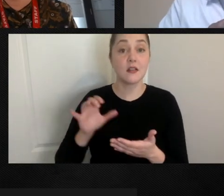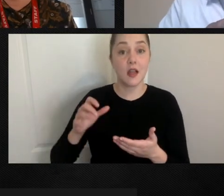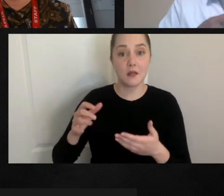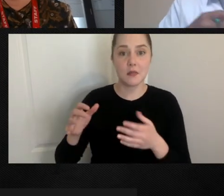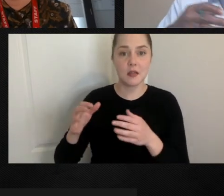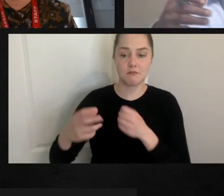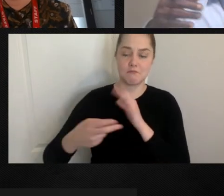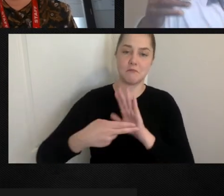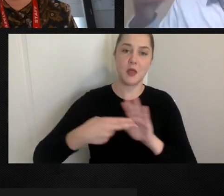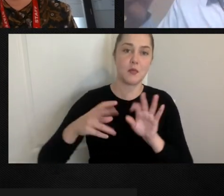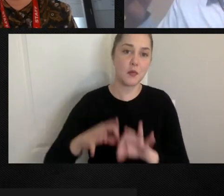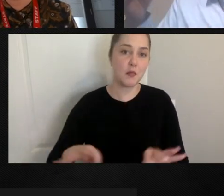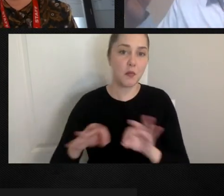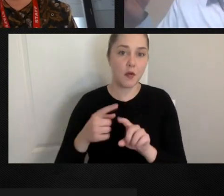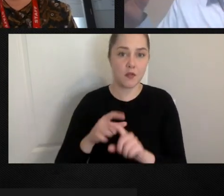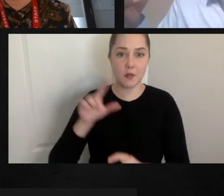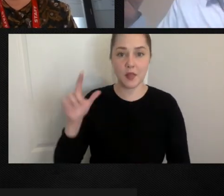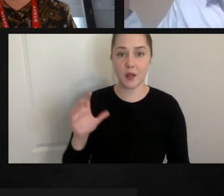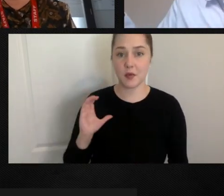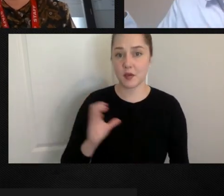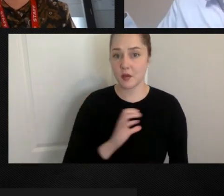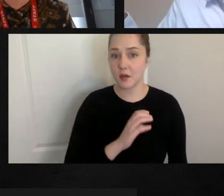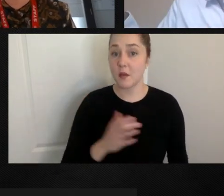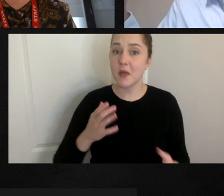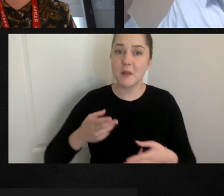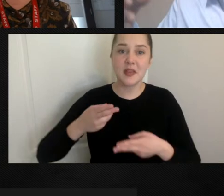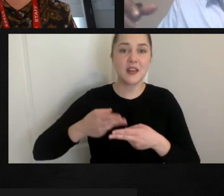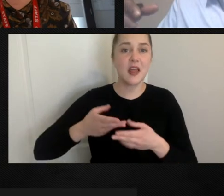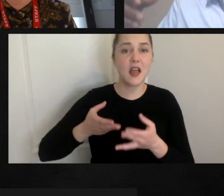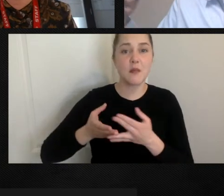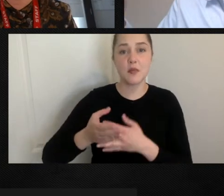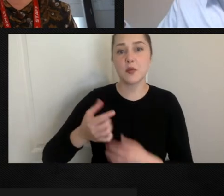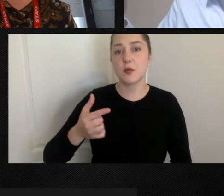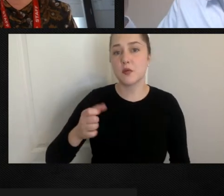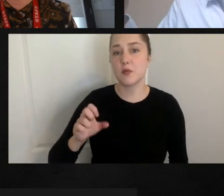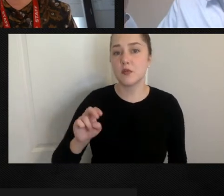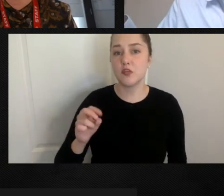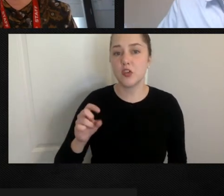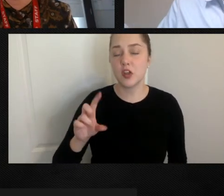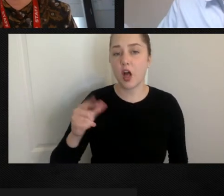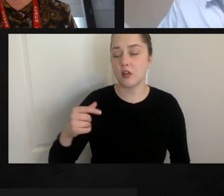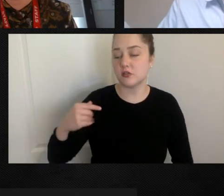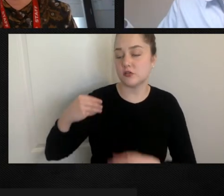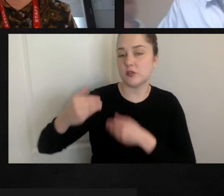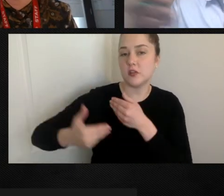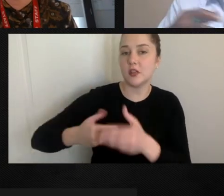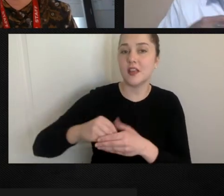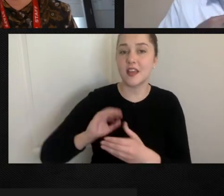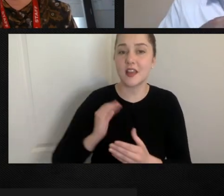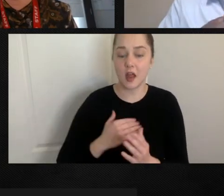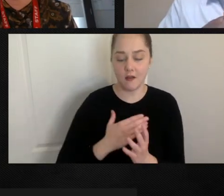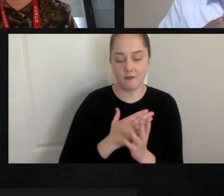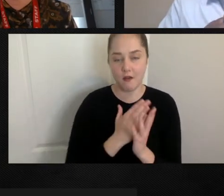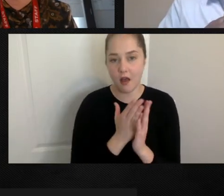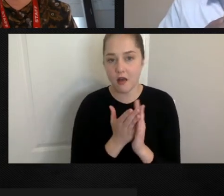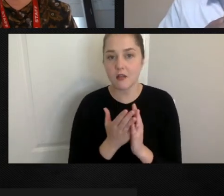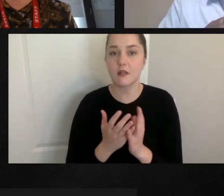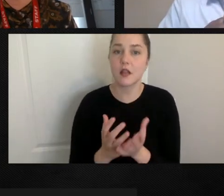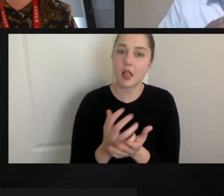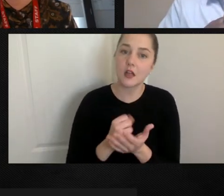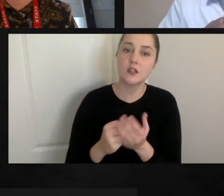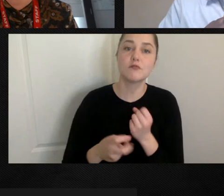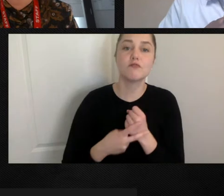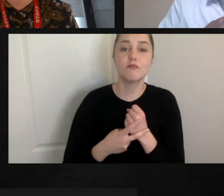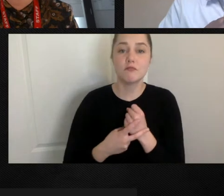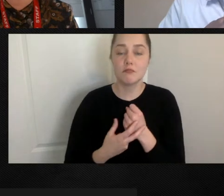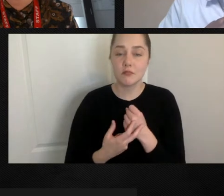and it might just be a name through genealogy that may be within our files and collections, but also we do